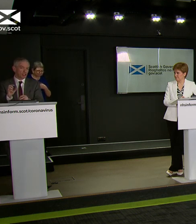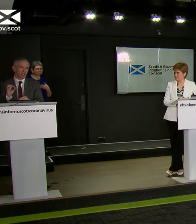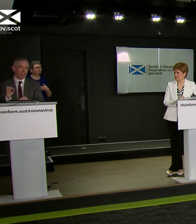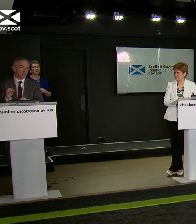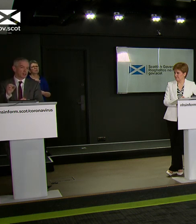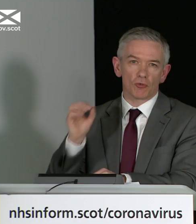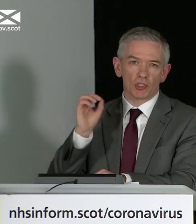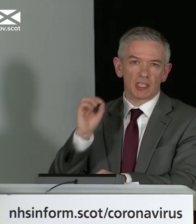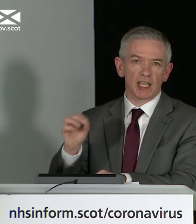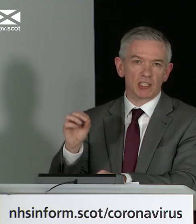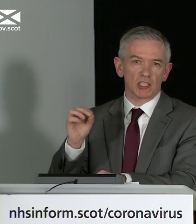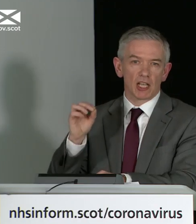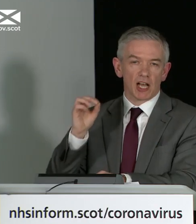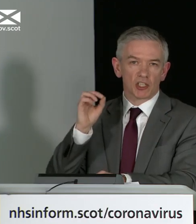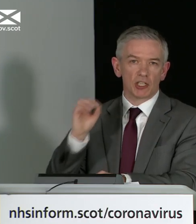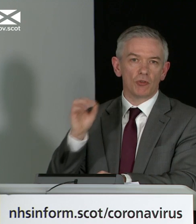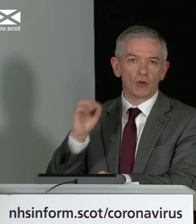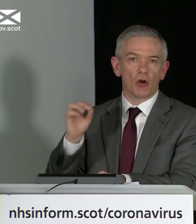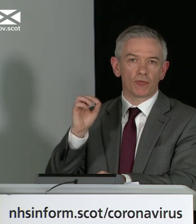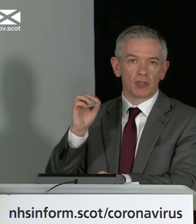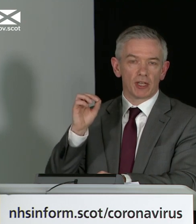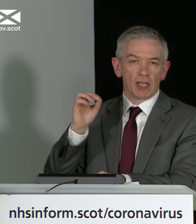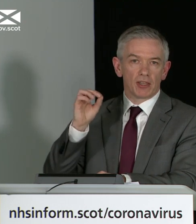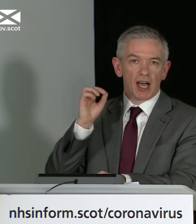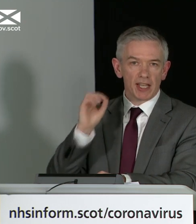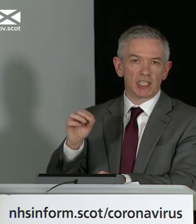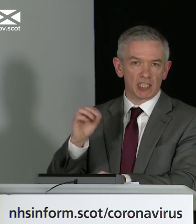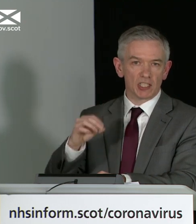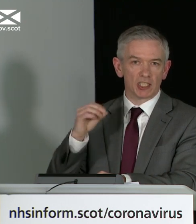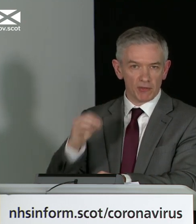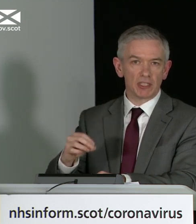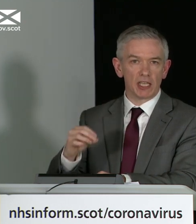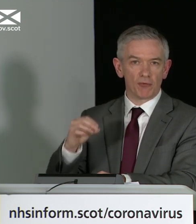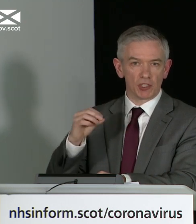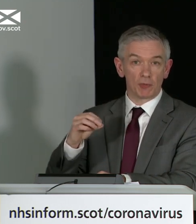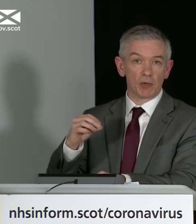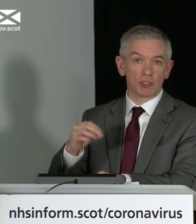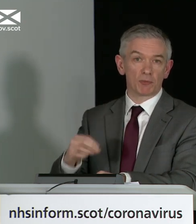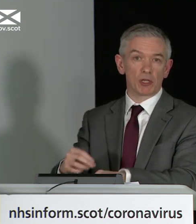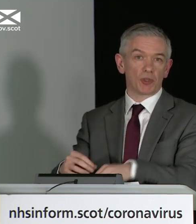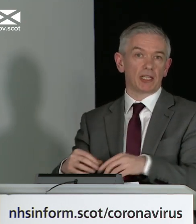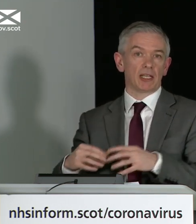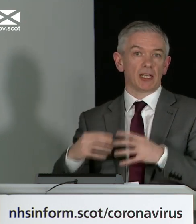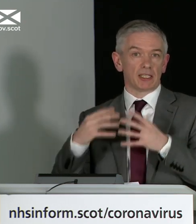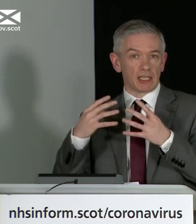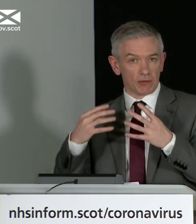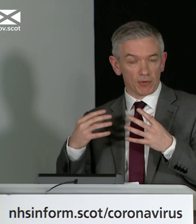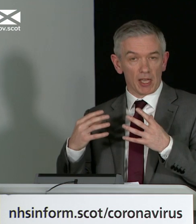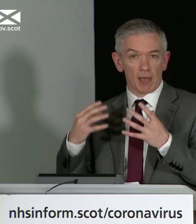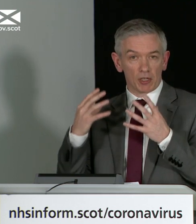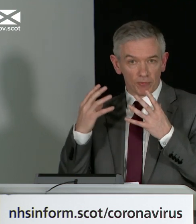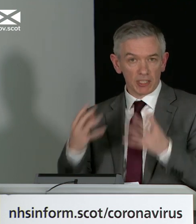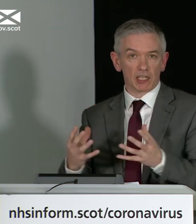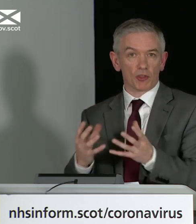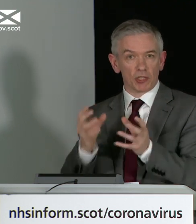caution here is that those tests are still not of the highest sensitivity yet for us to be able to speak with any degree of